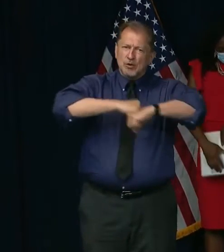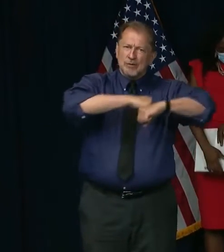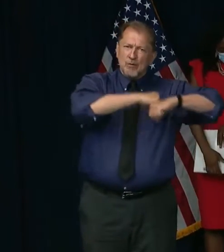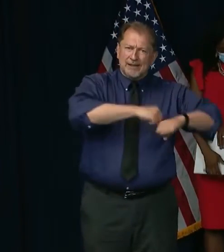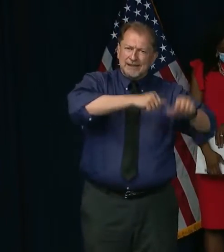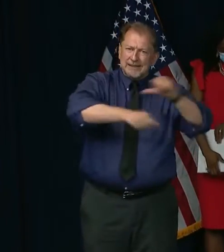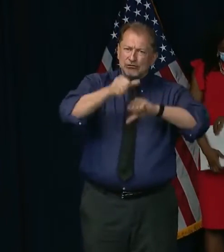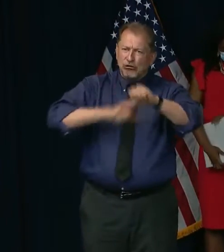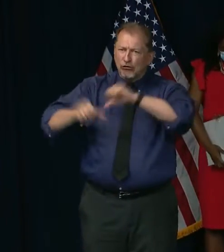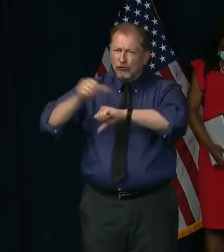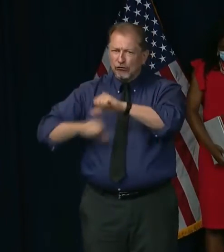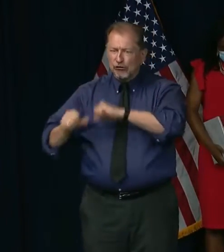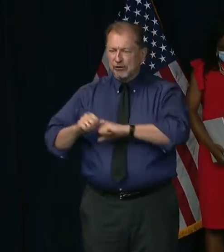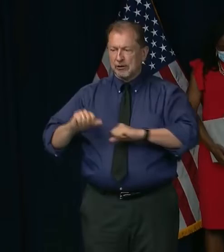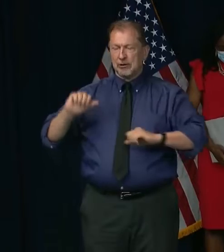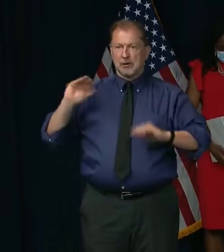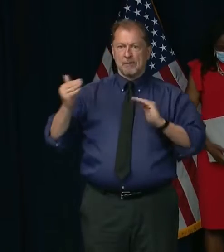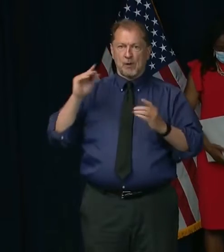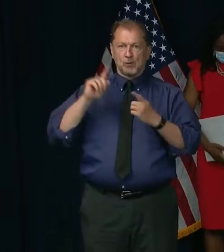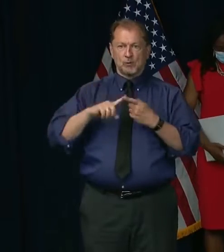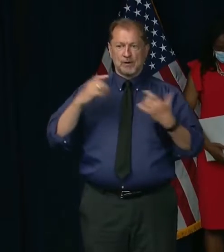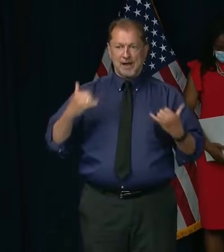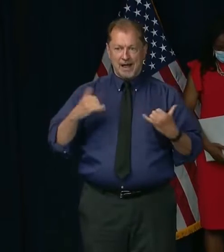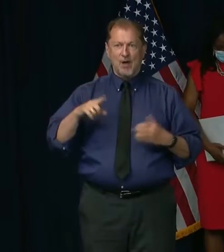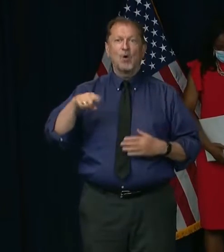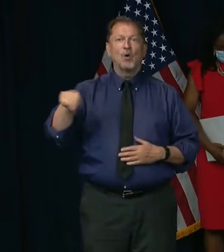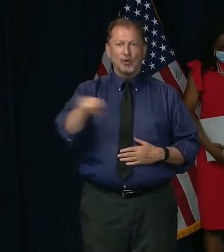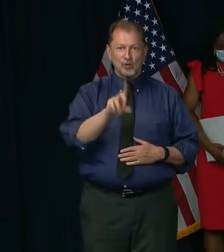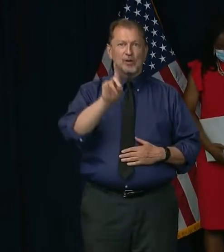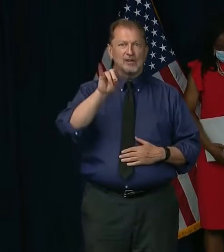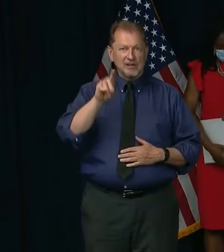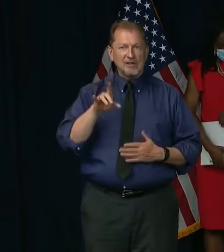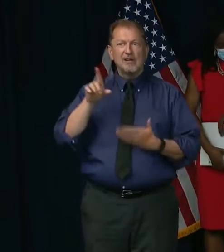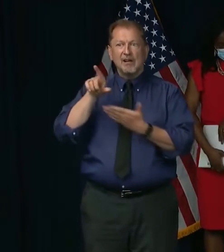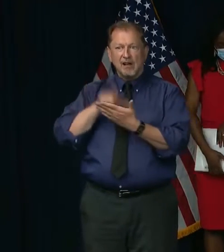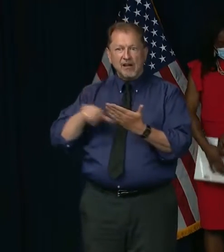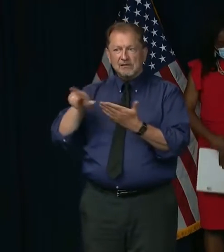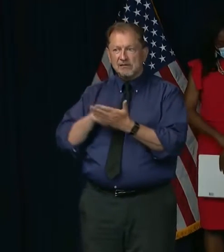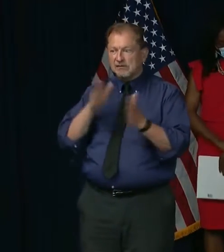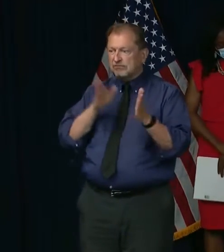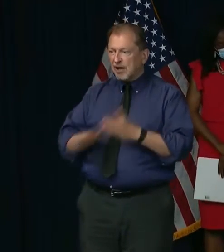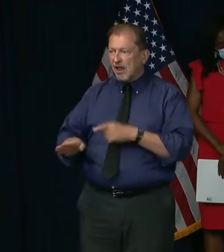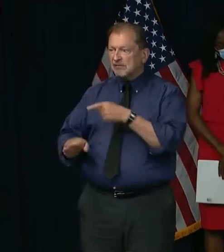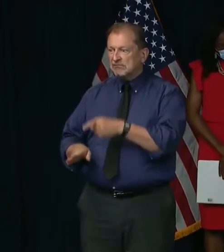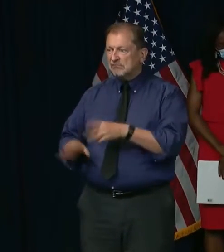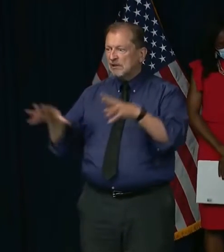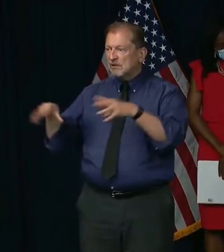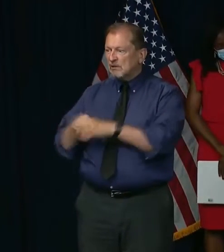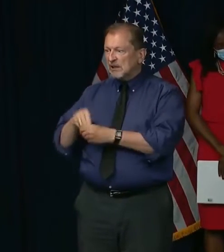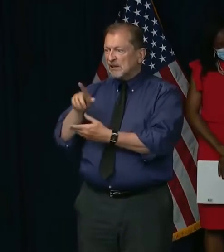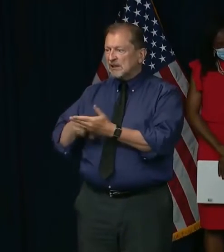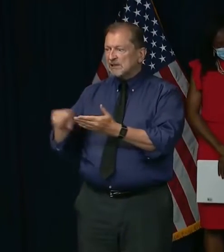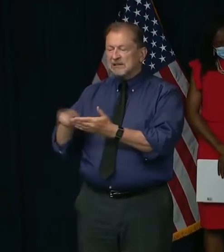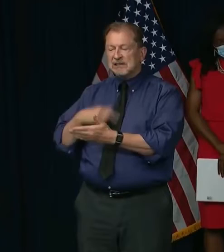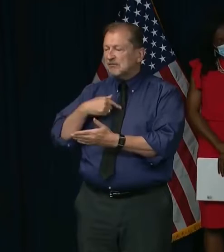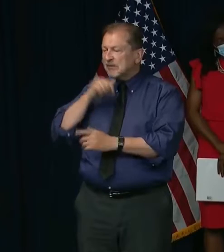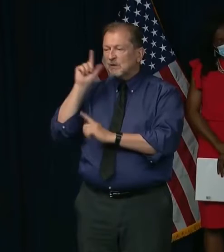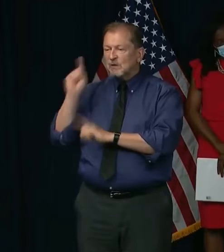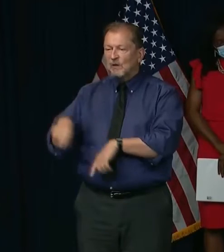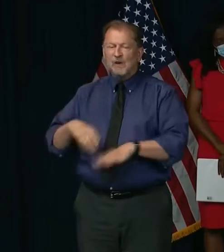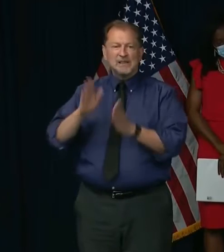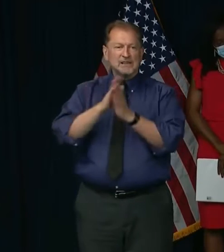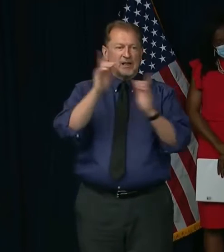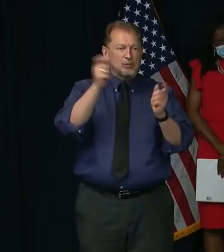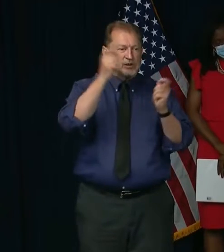Since then, all of us have canceled plans and watched opportunities, traditions, and celebrations just